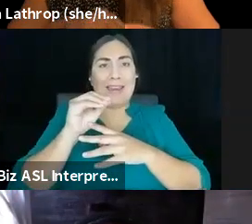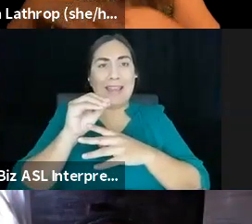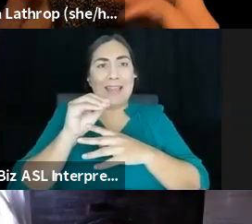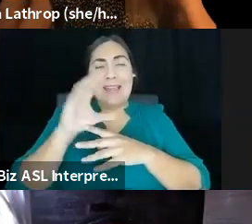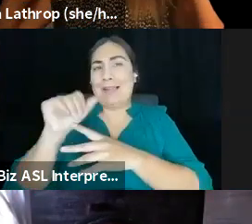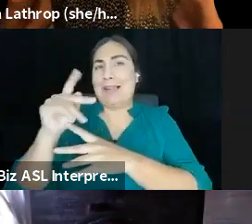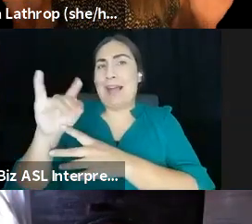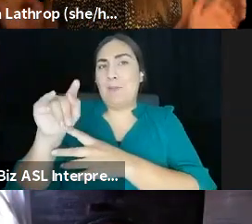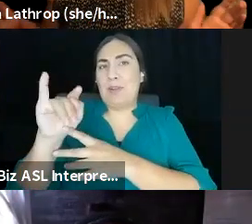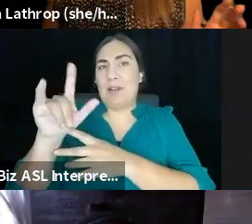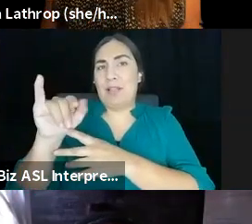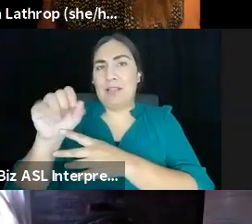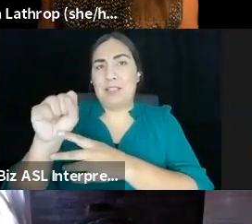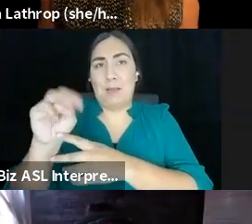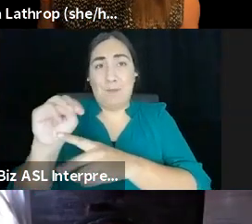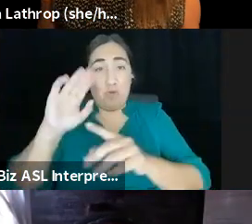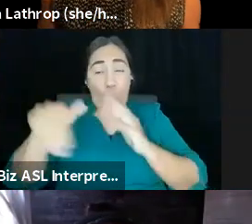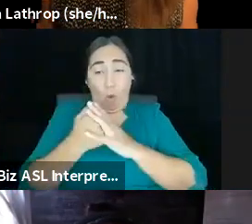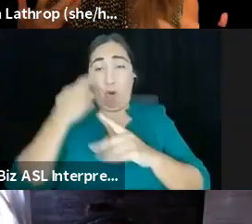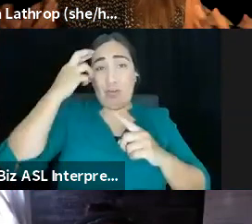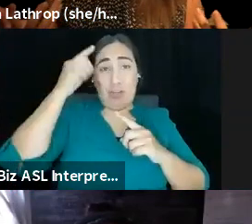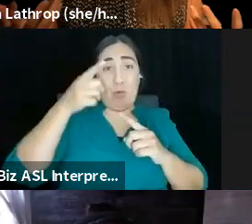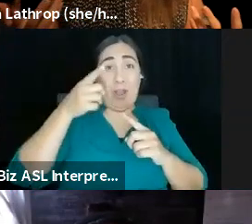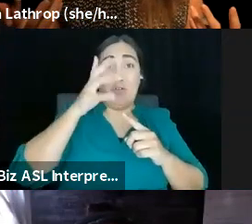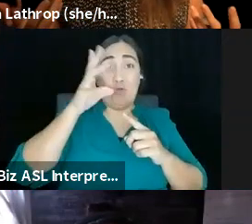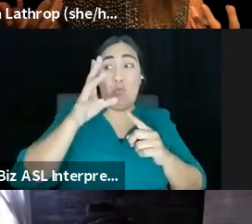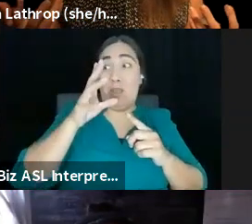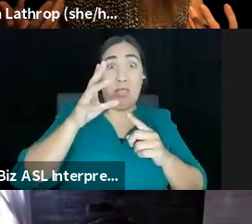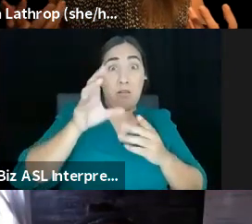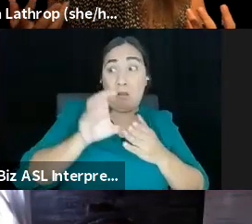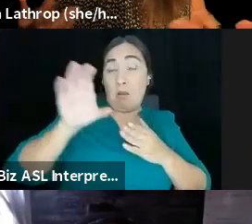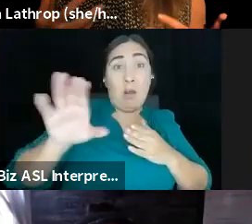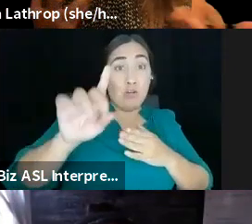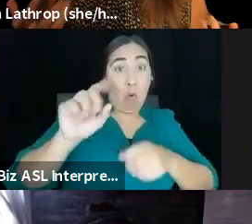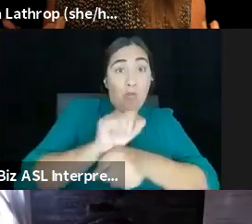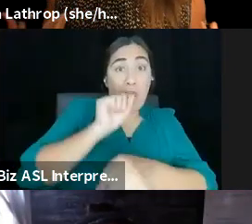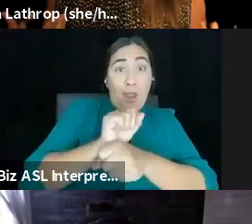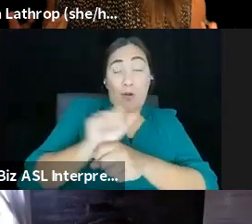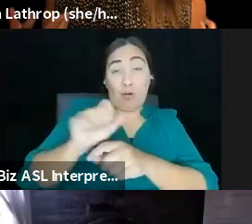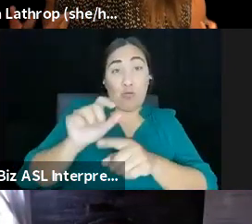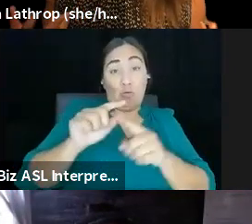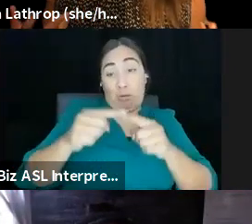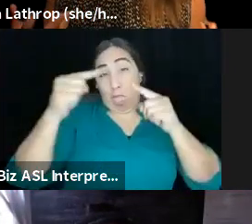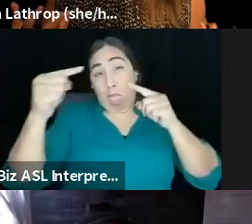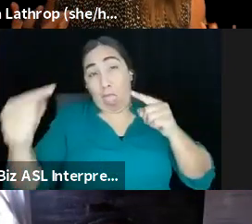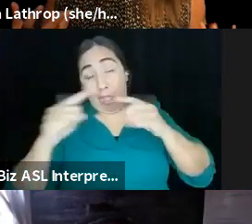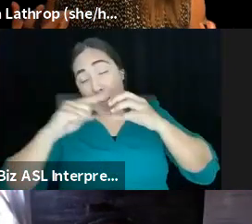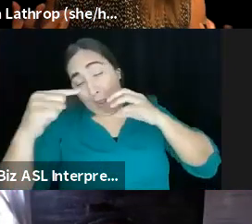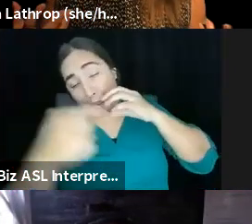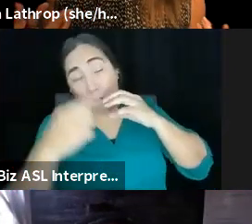source outsource your labor to the other side of the world is because they don't have labor protection. And it's cheaper. Um, so